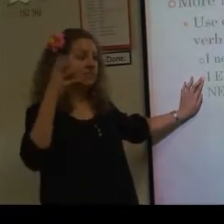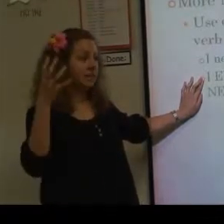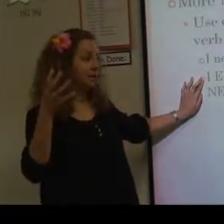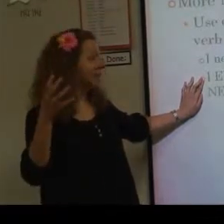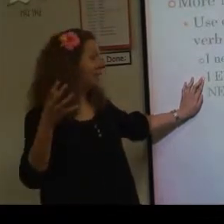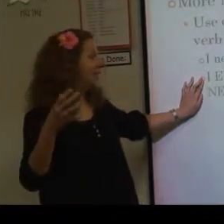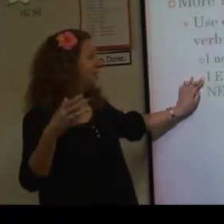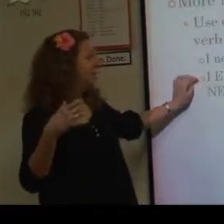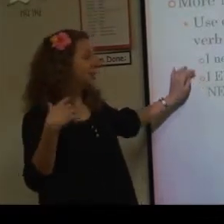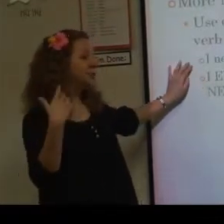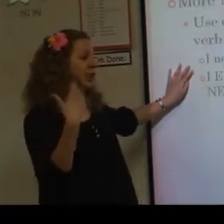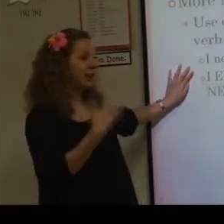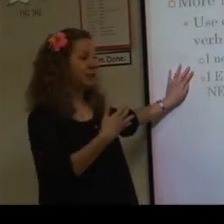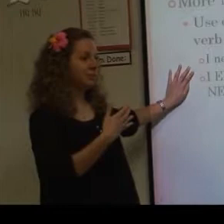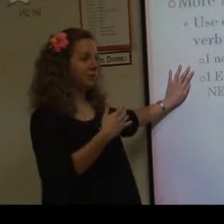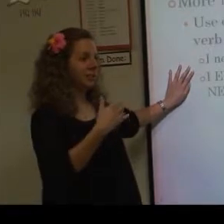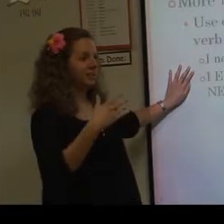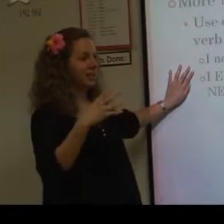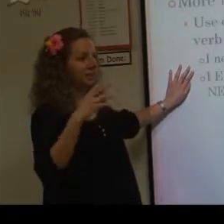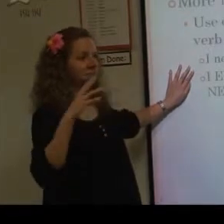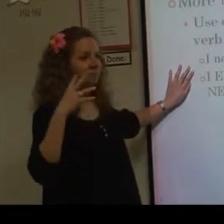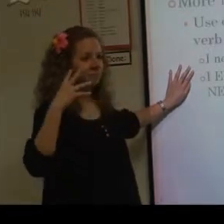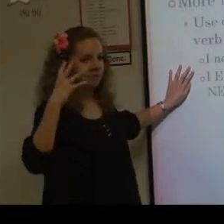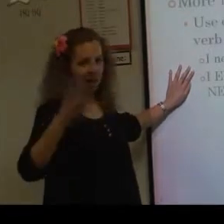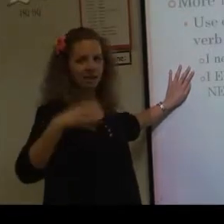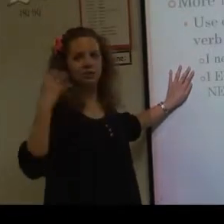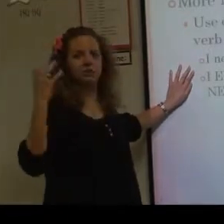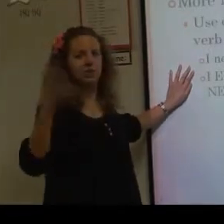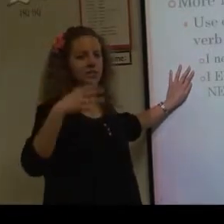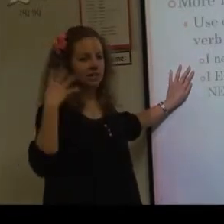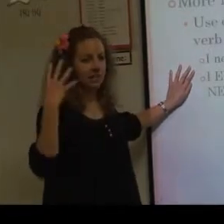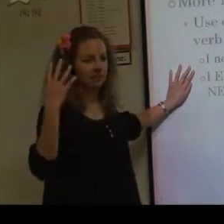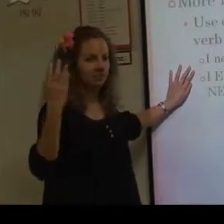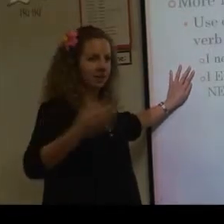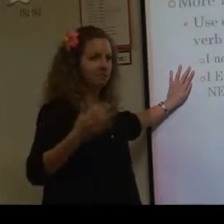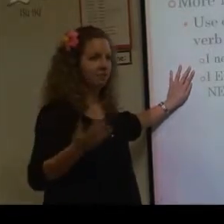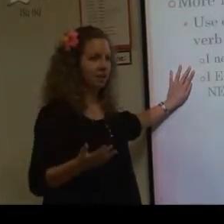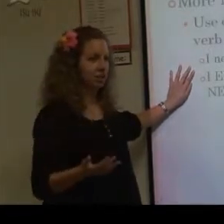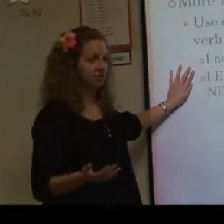that same idea. Now sign it with that same attitude, that same inflection.